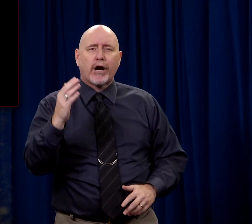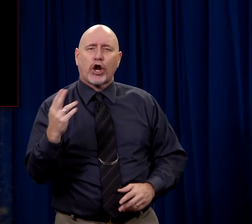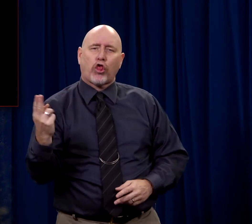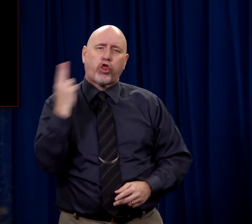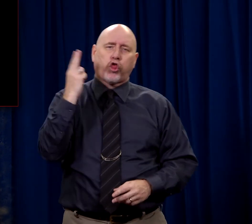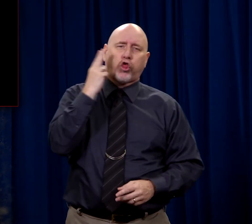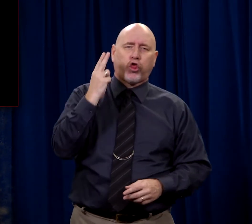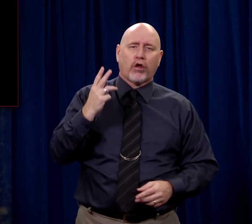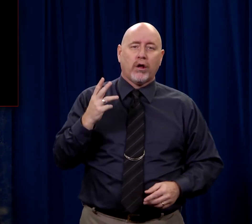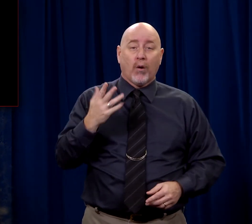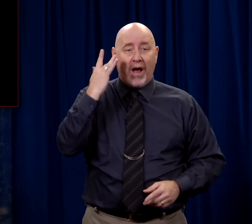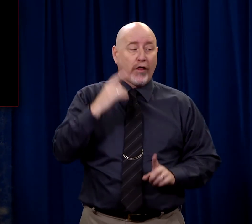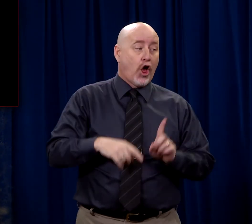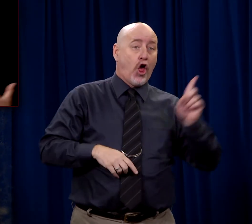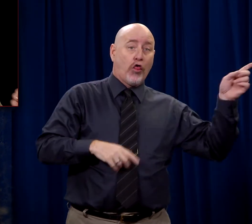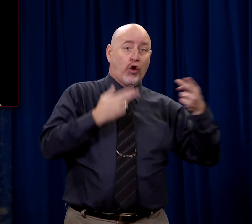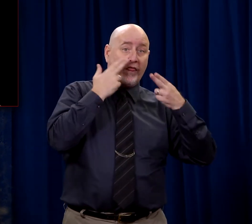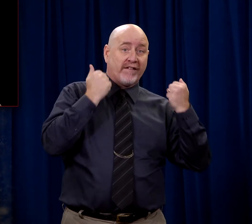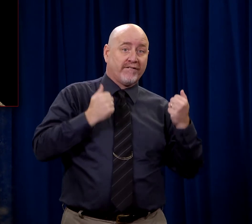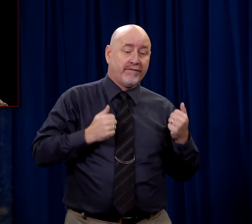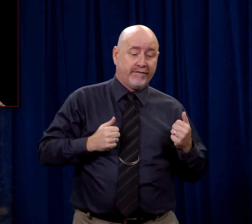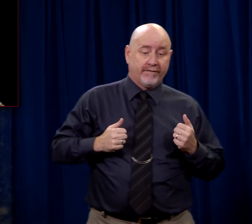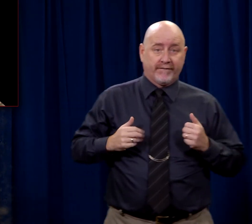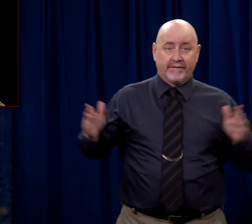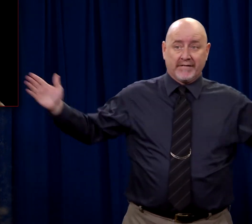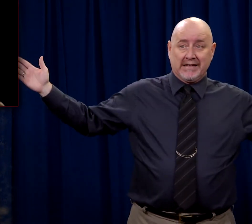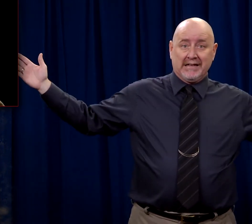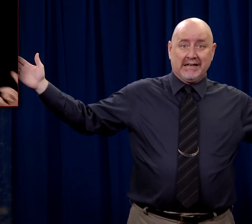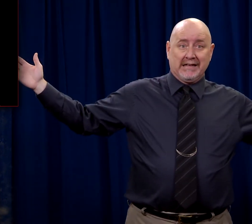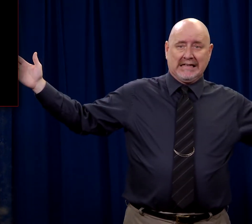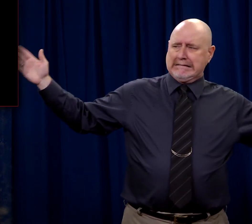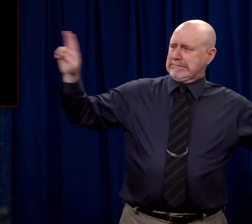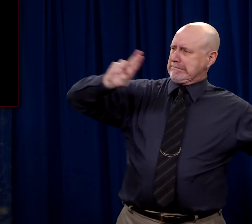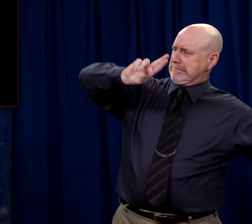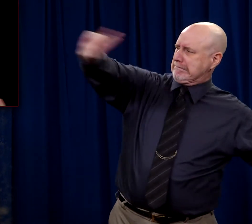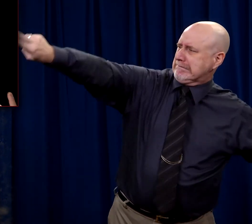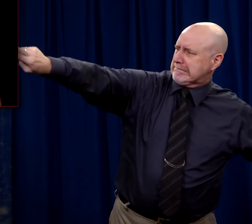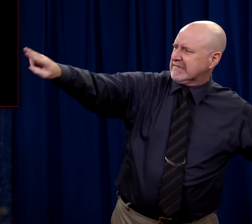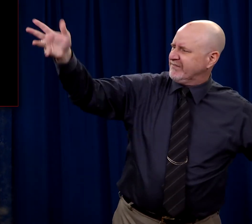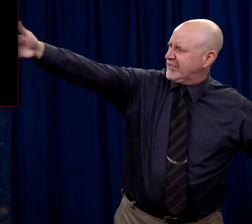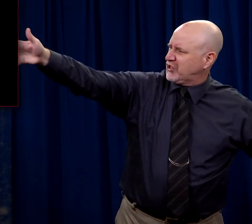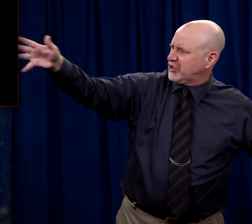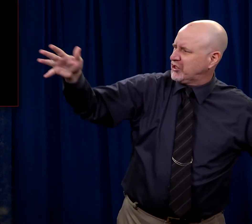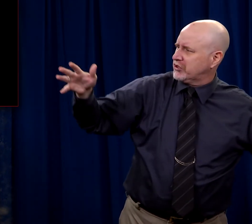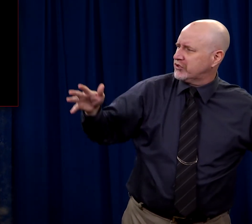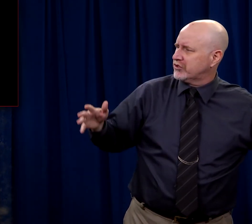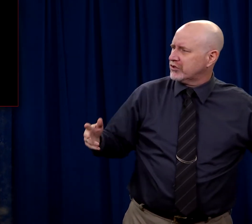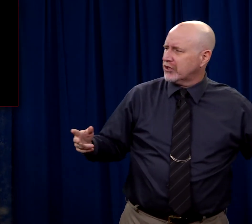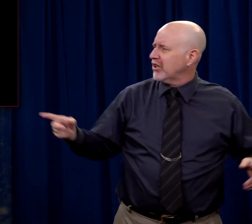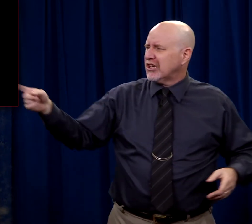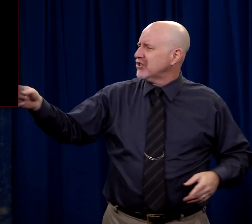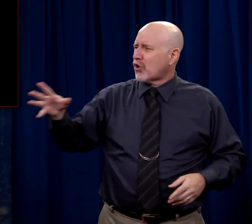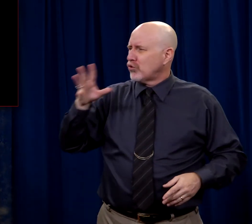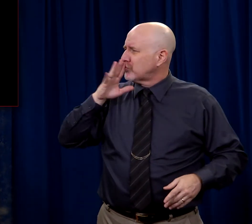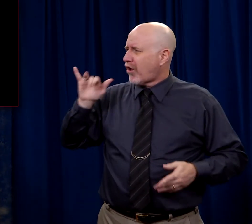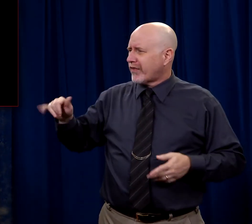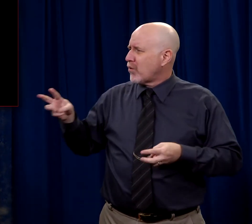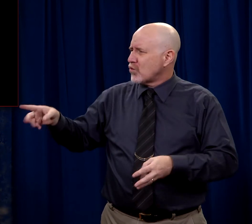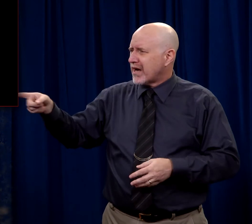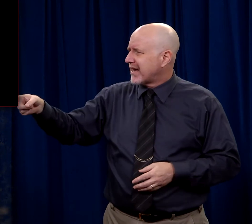apparently it was in a mocking tone because the other thief starts to rebuke him. And he says, Look, don't talk to